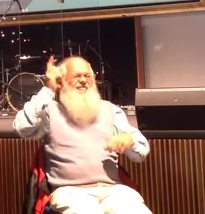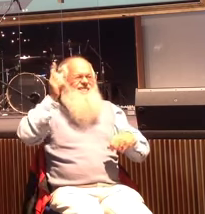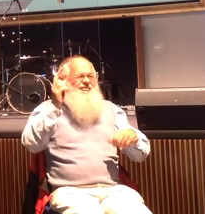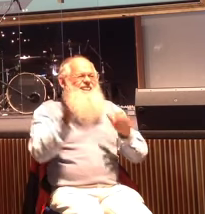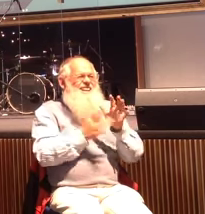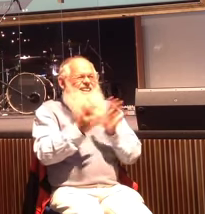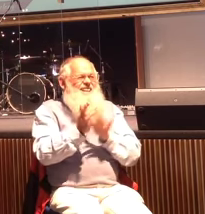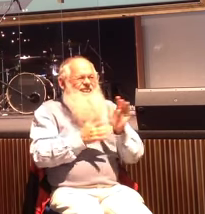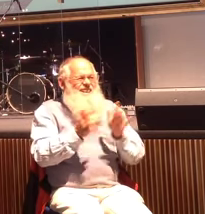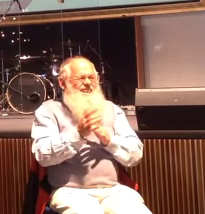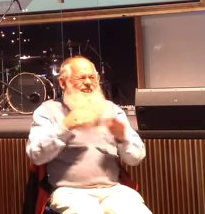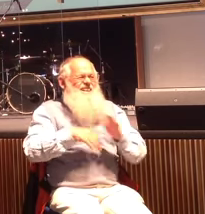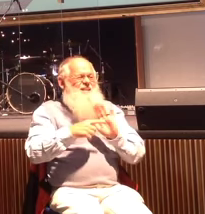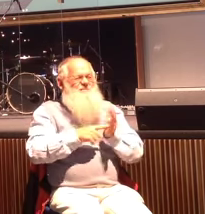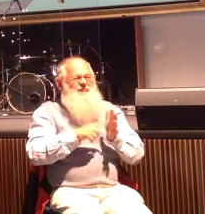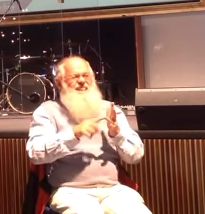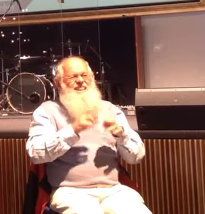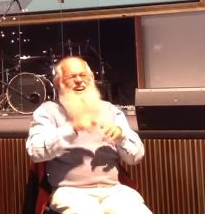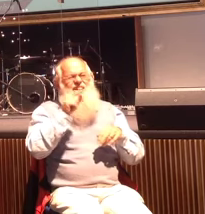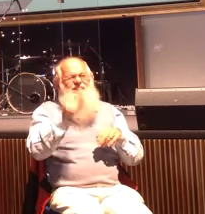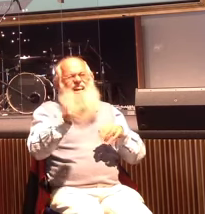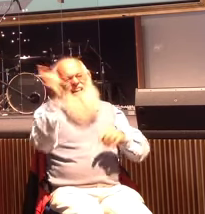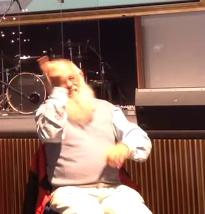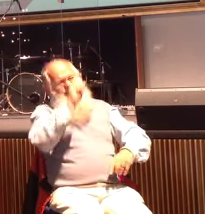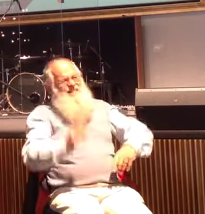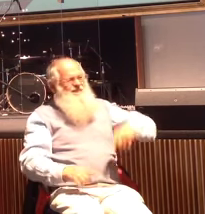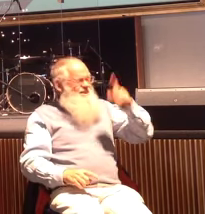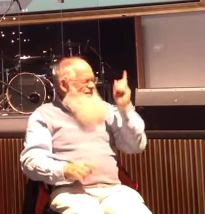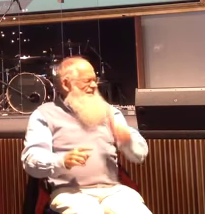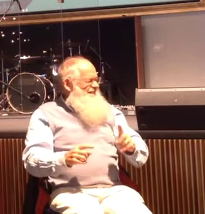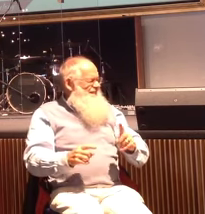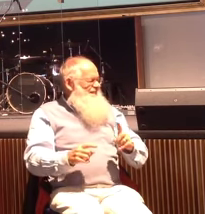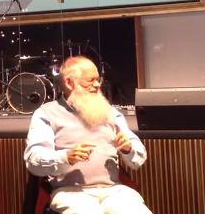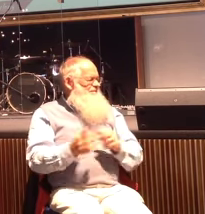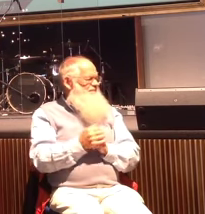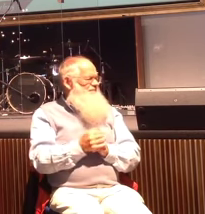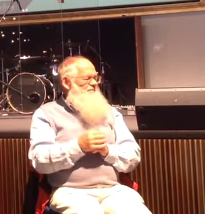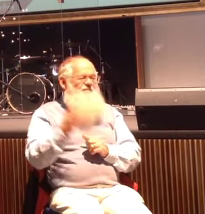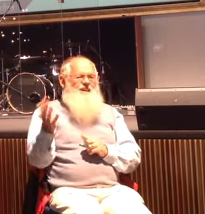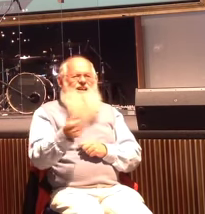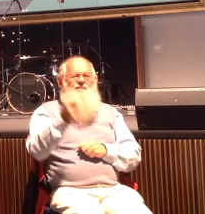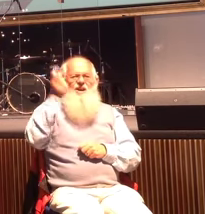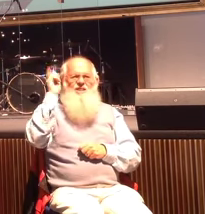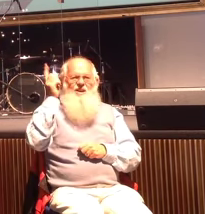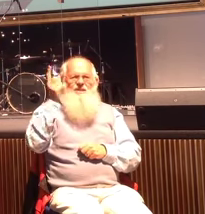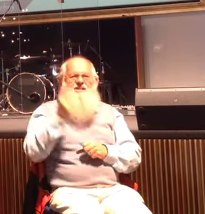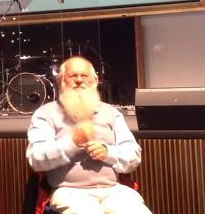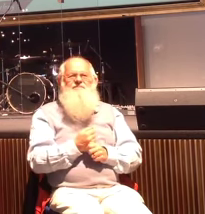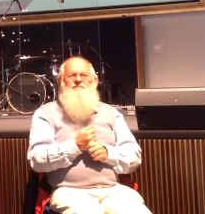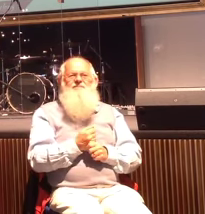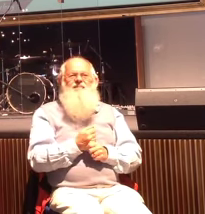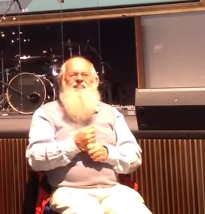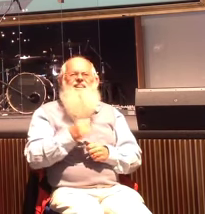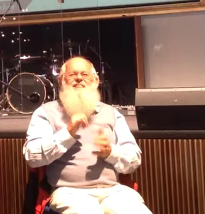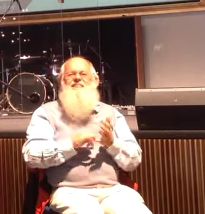in the midst of that storm, had the authority. They came to him in a panic.